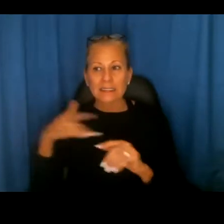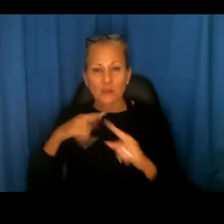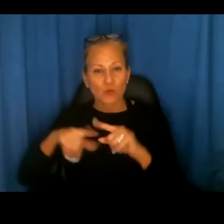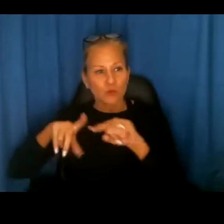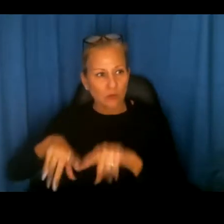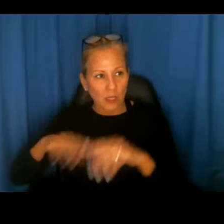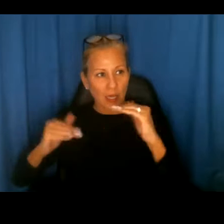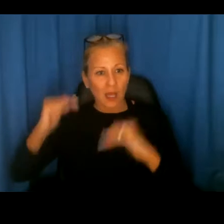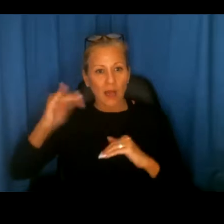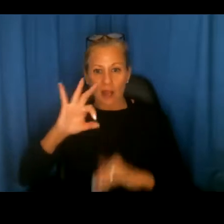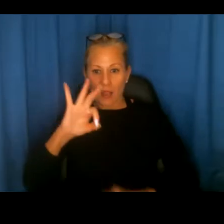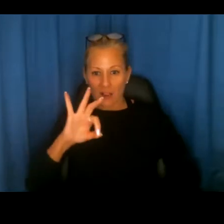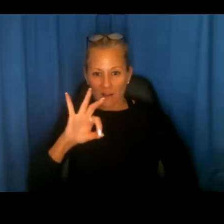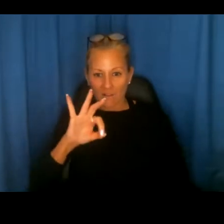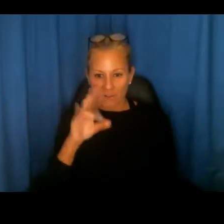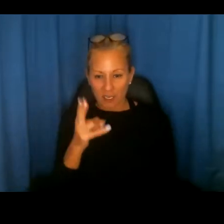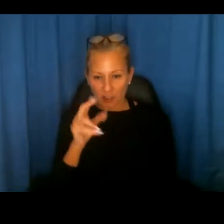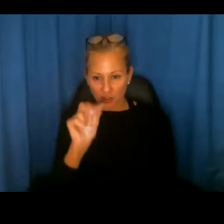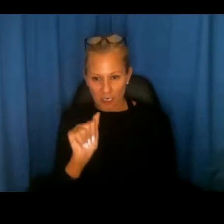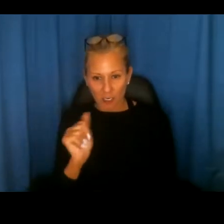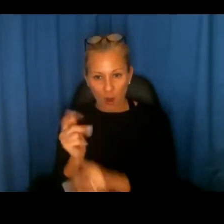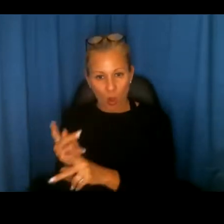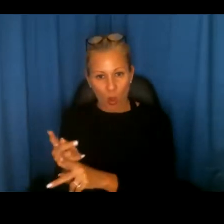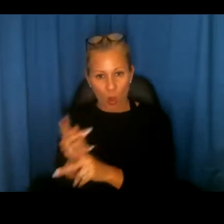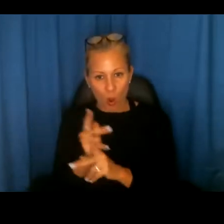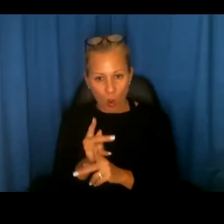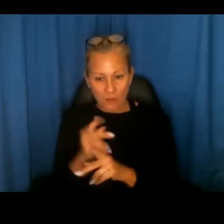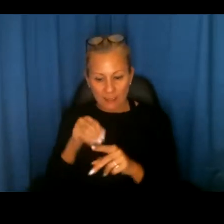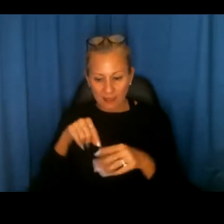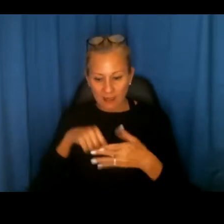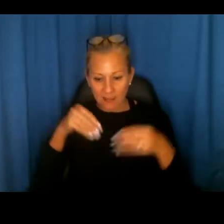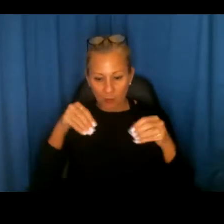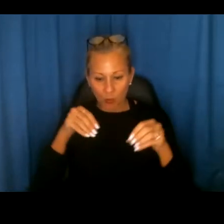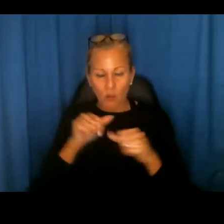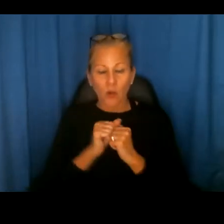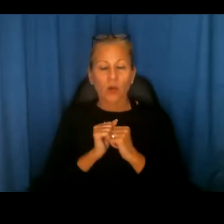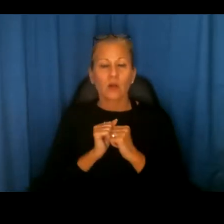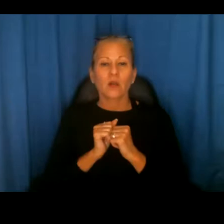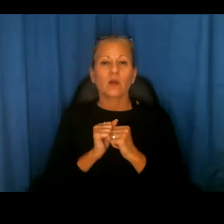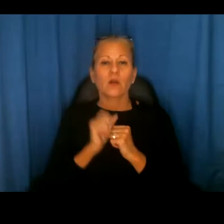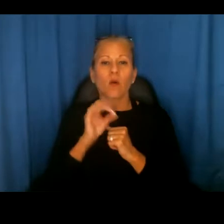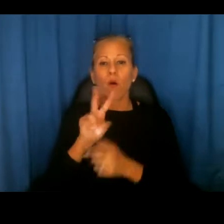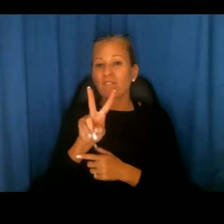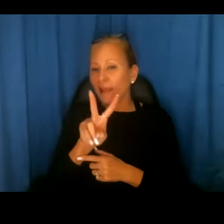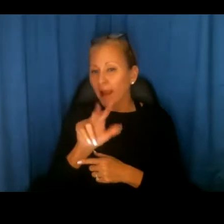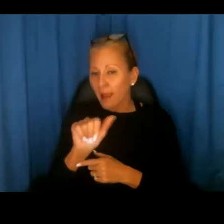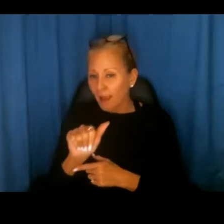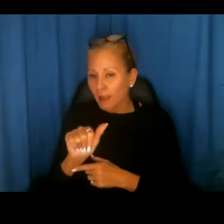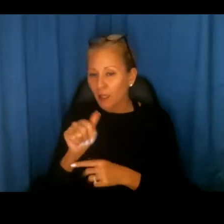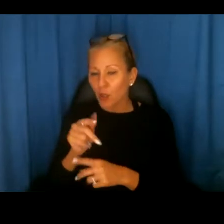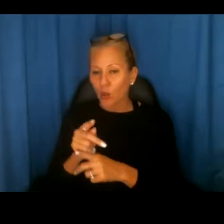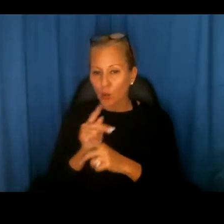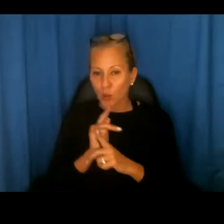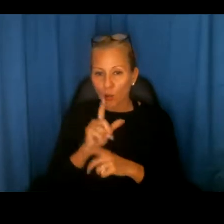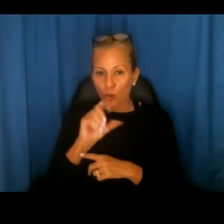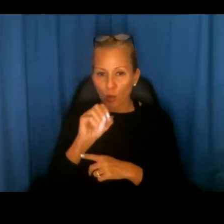uh, FHA loans, uh, in this market with an FHA loan or even a VA loan, it's very, uh,